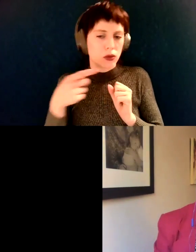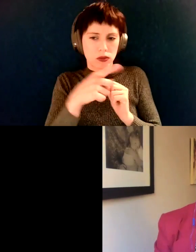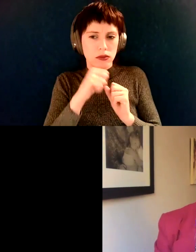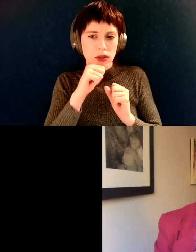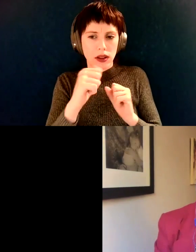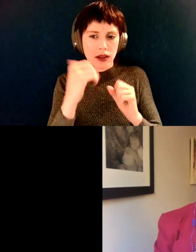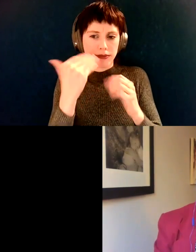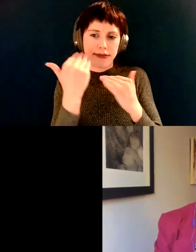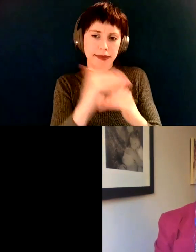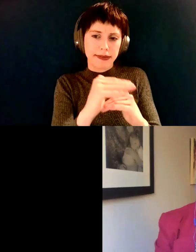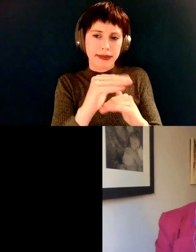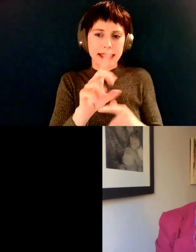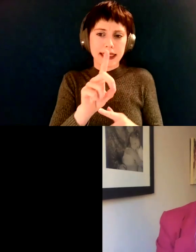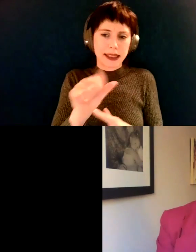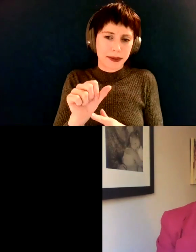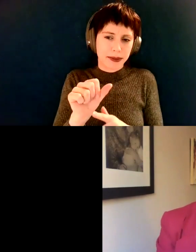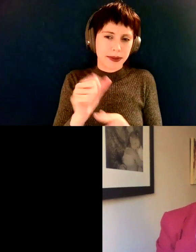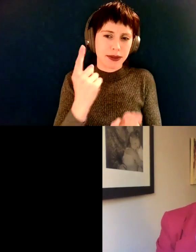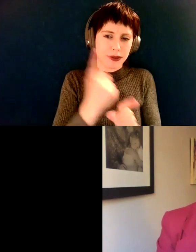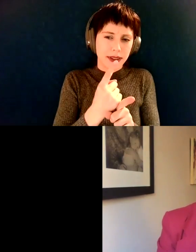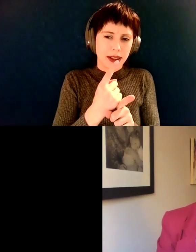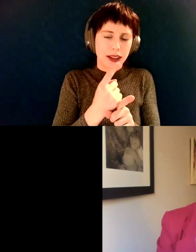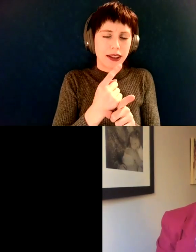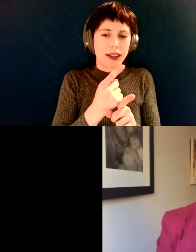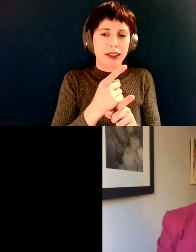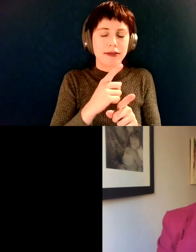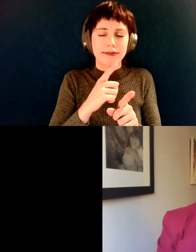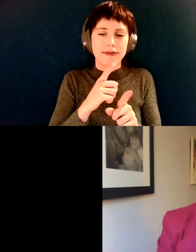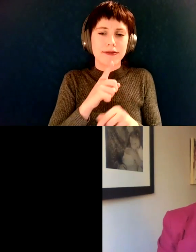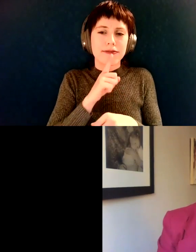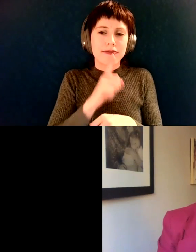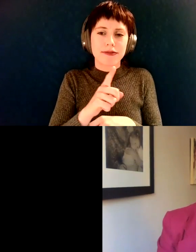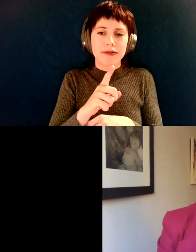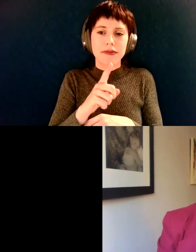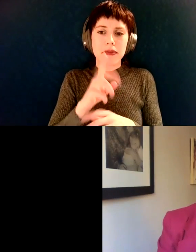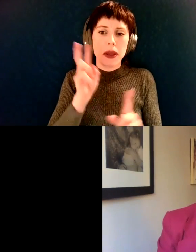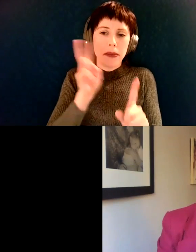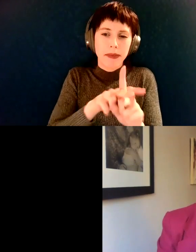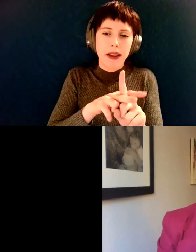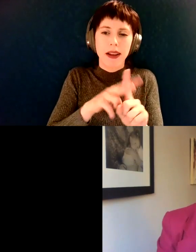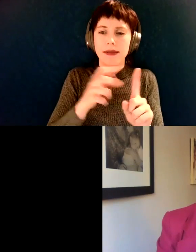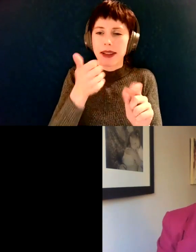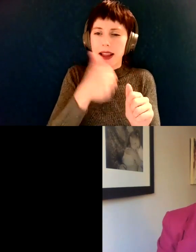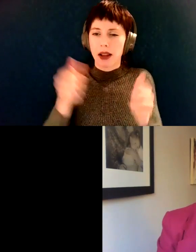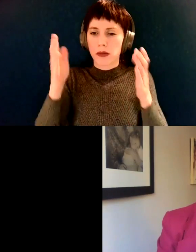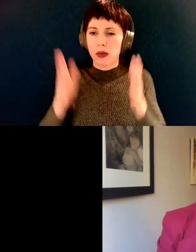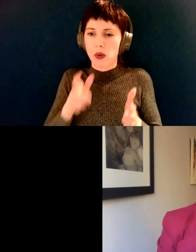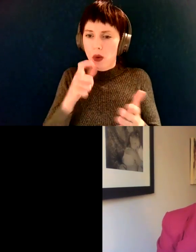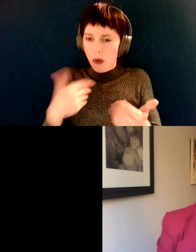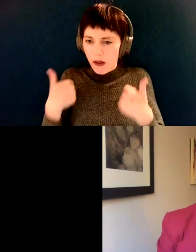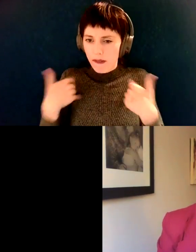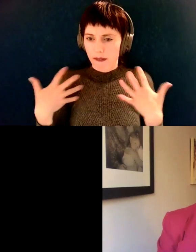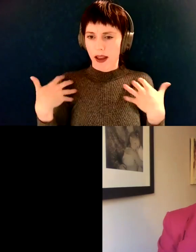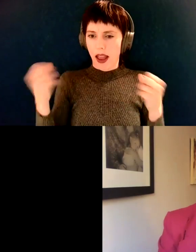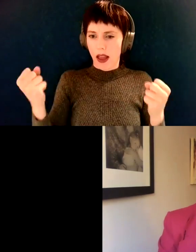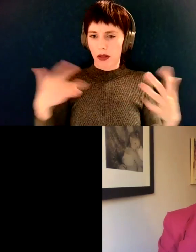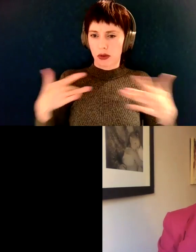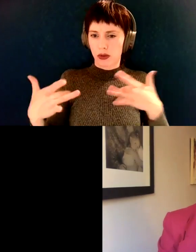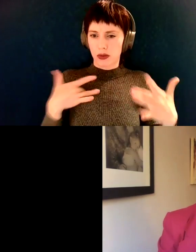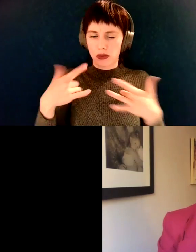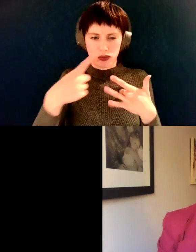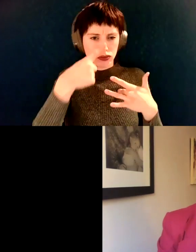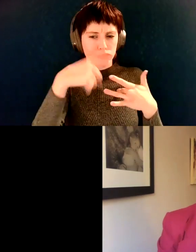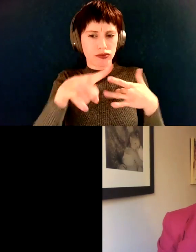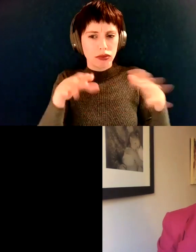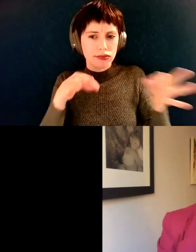per se. You're limiting it. I mean, you're extending it to people with other health concerns. Is that right? Can you explain about that a little bit? Sure.